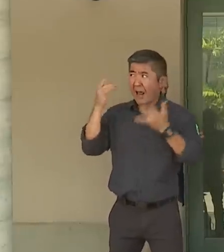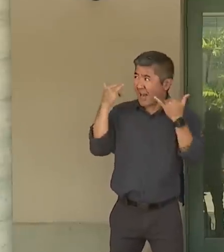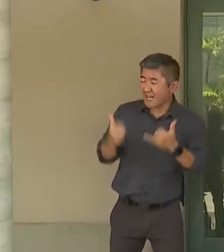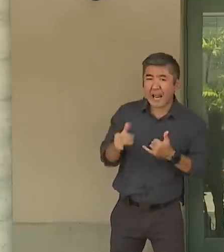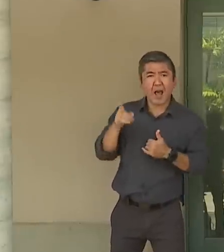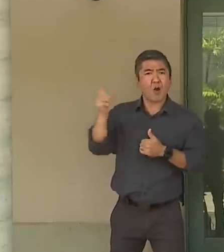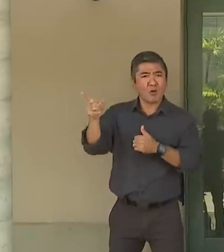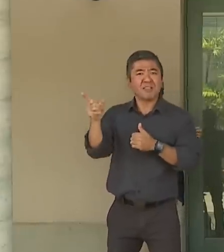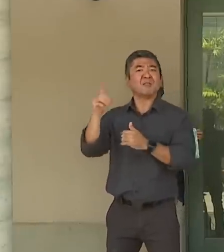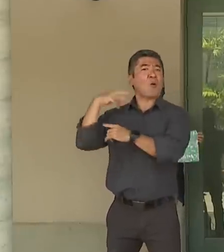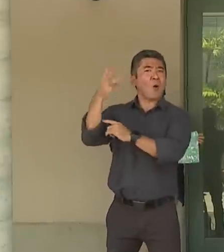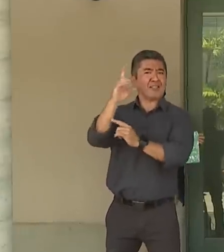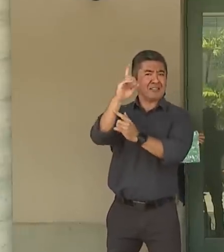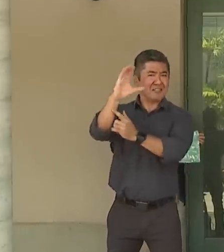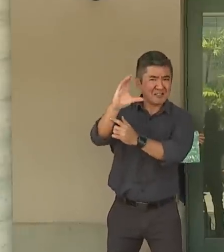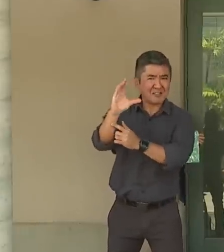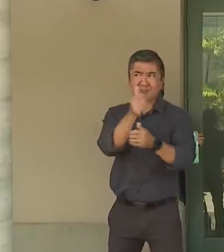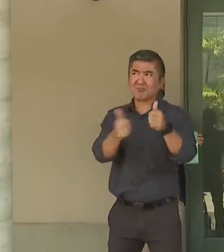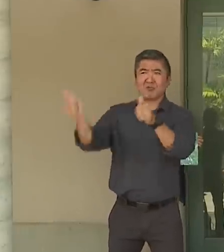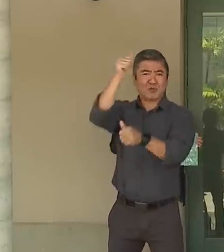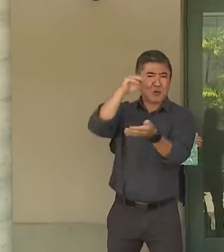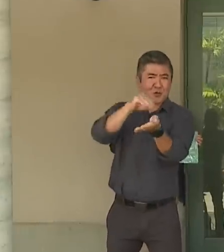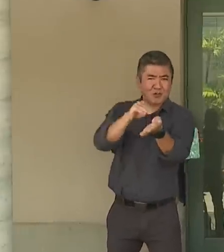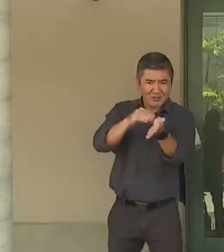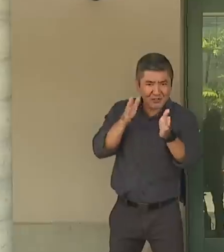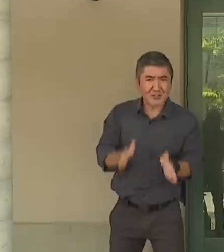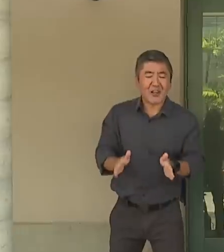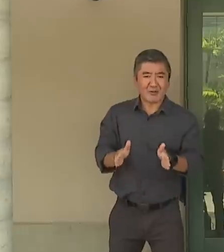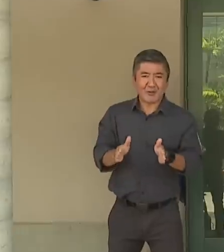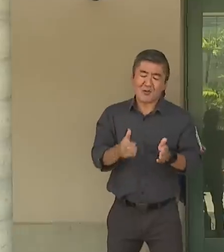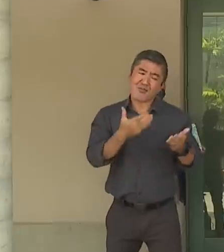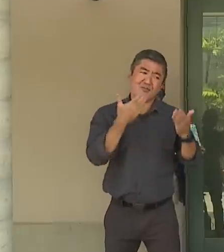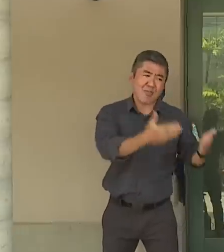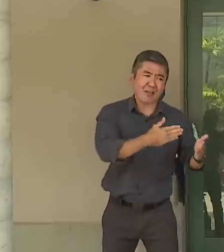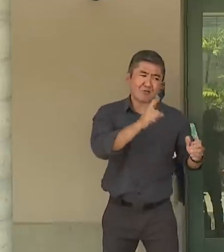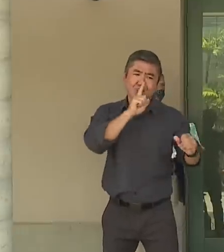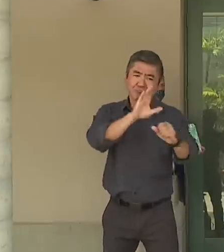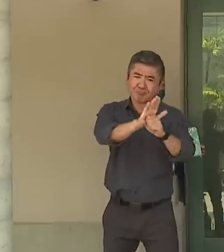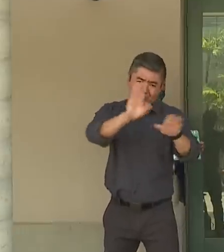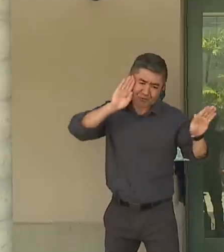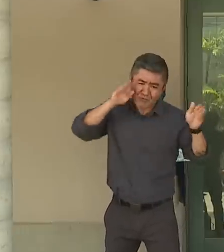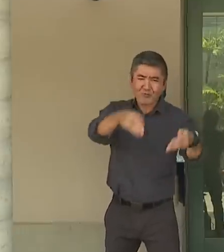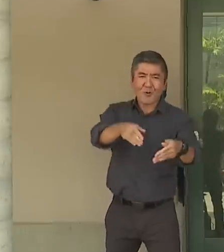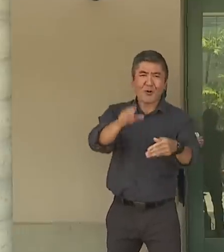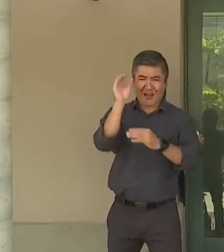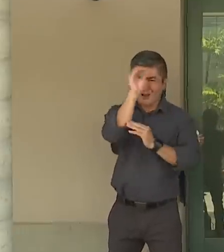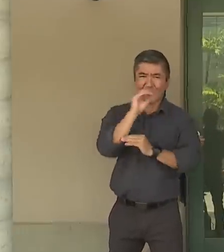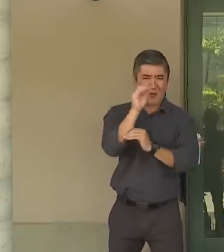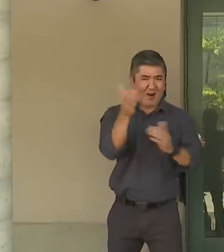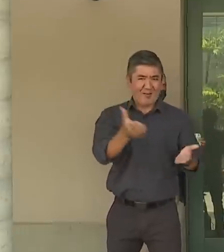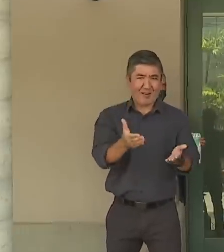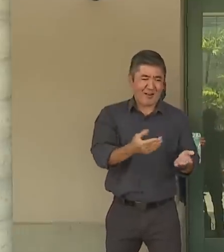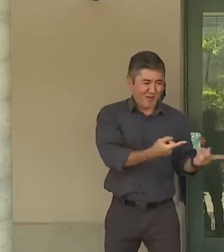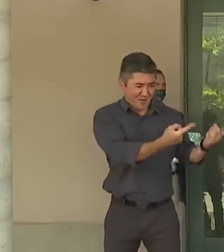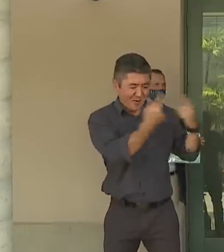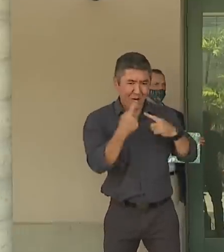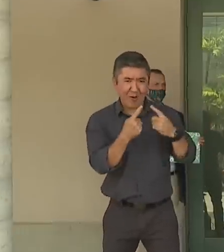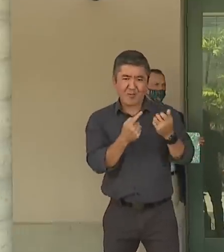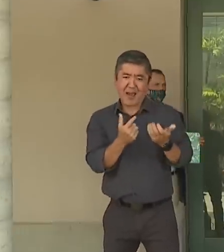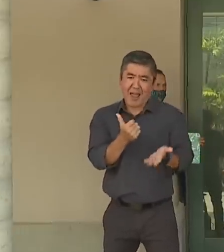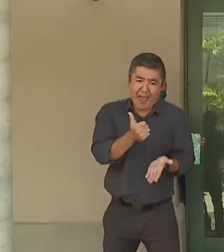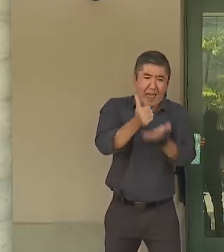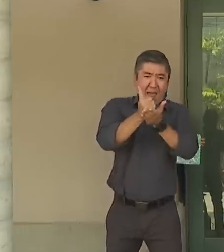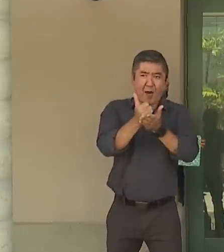Surgeon General. I want to thank him for his commitment to Oahu to help us get back on track